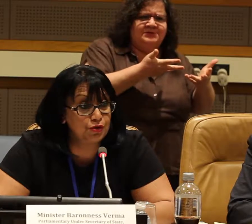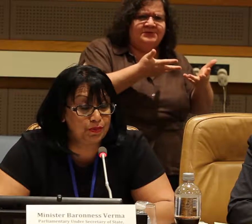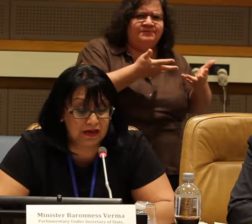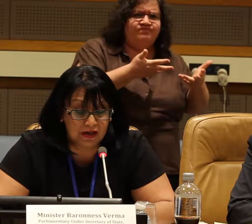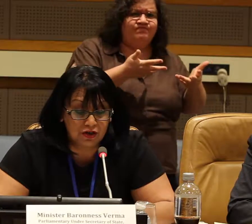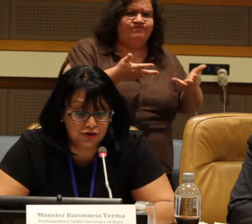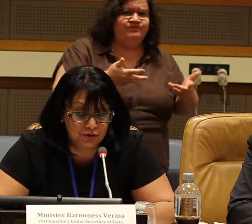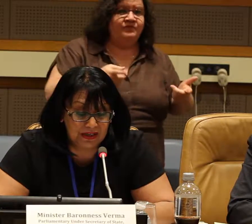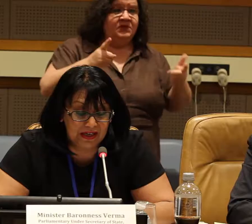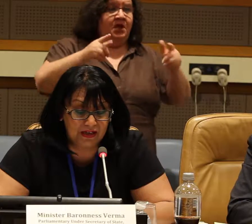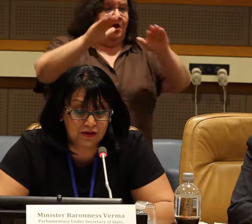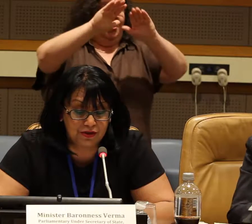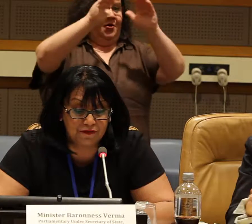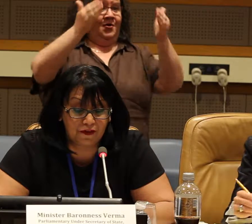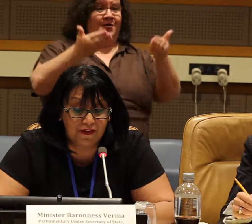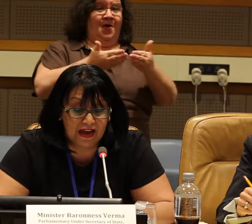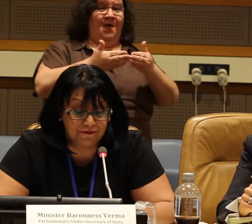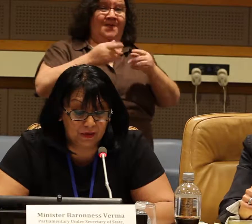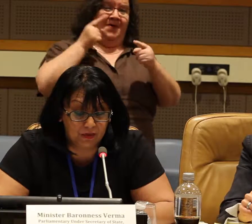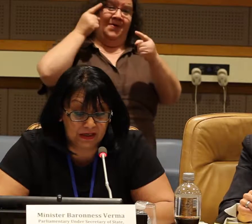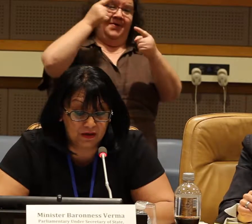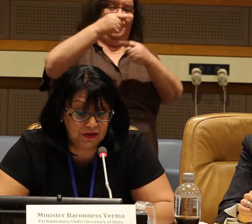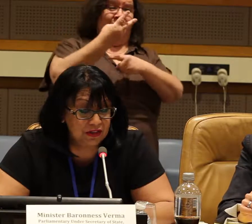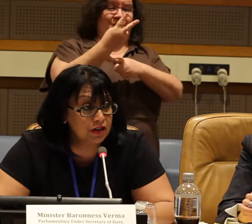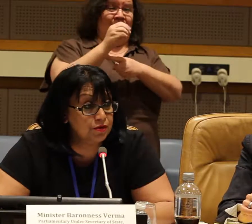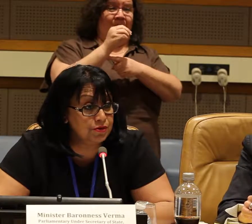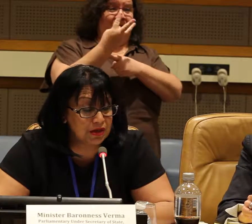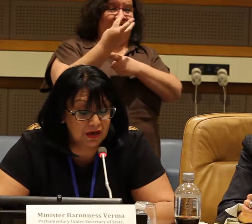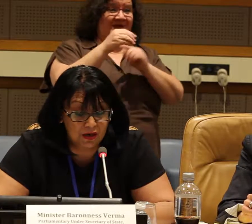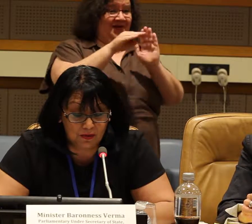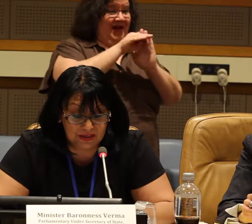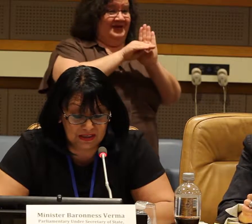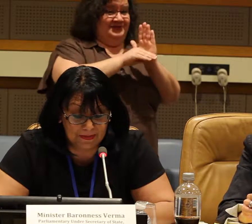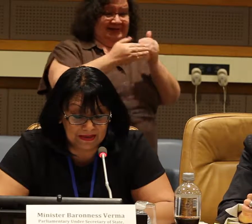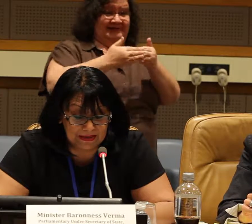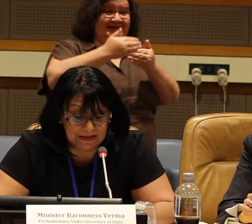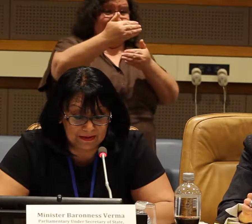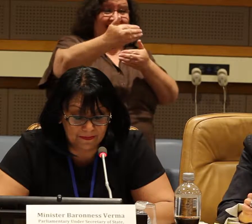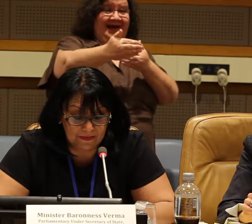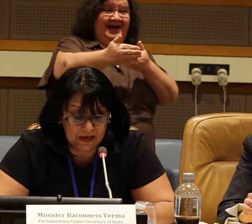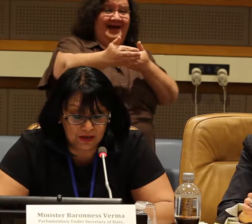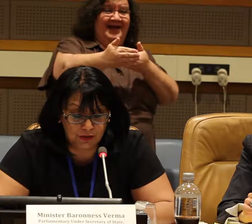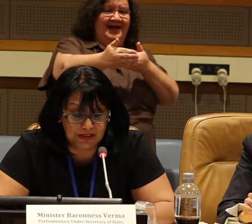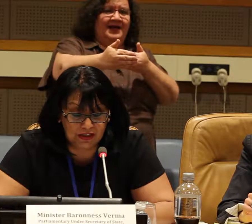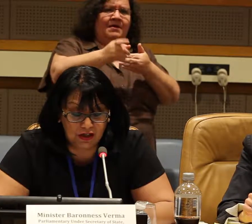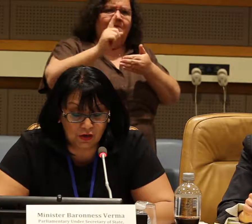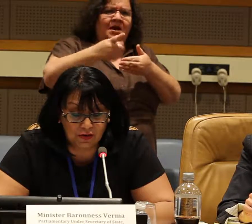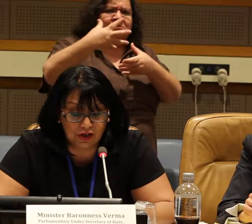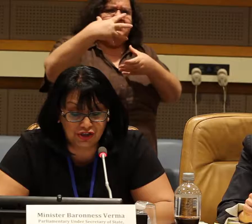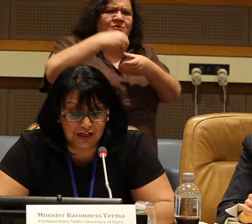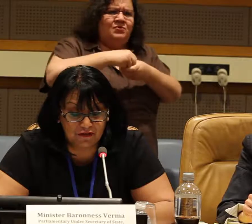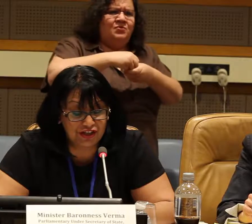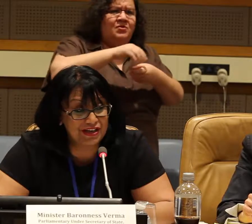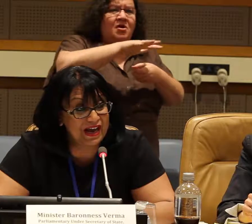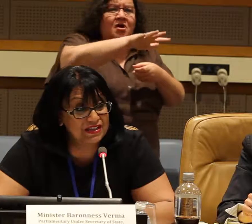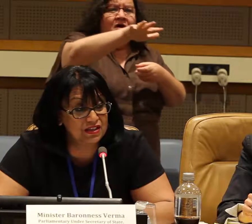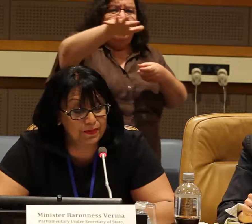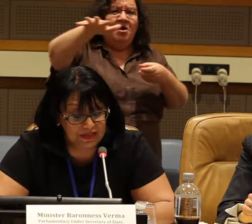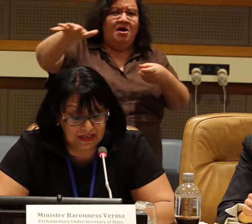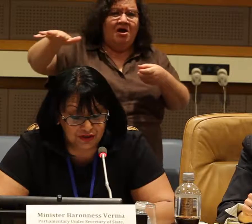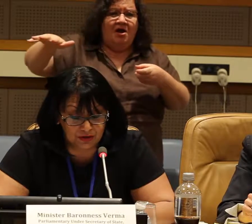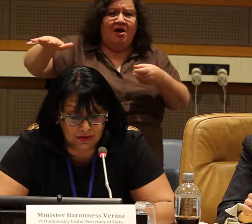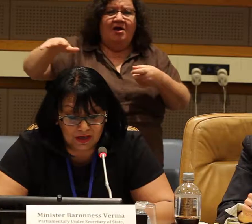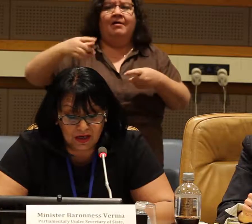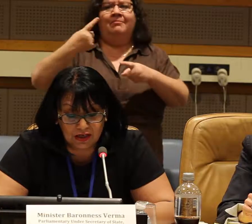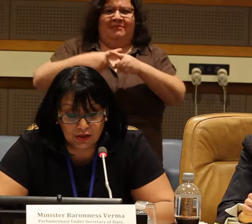and should be truly inclusive of everyone, including those with disabilities. Using the goals, our generation has